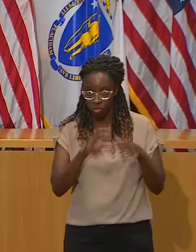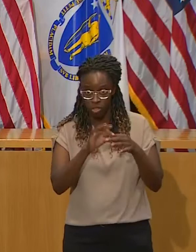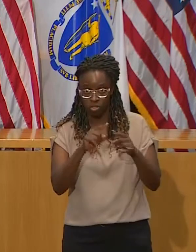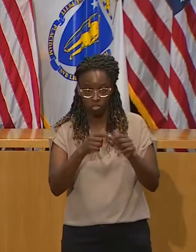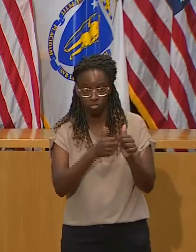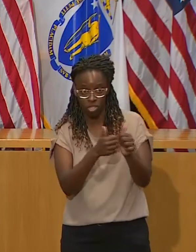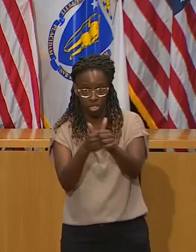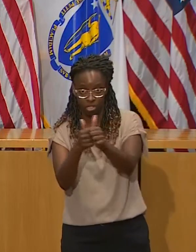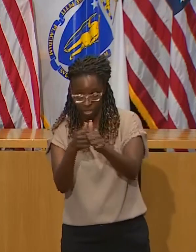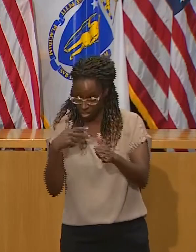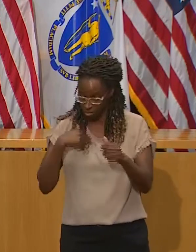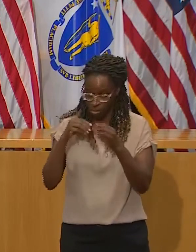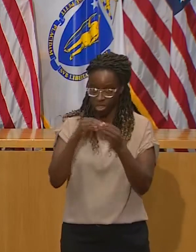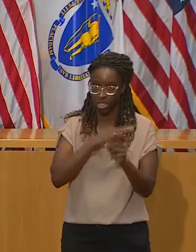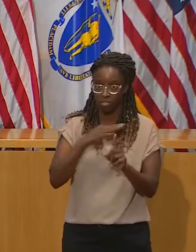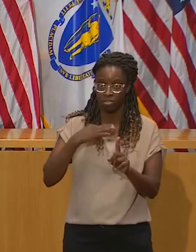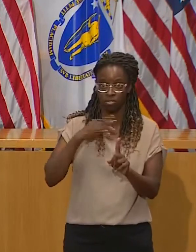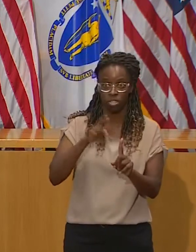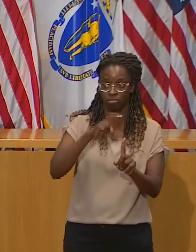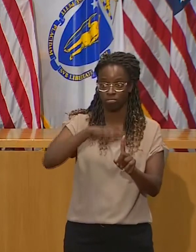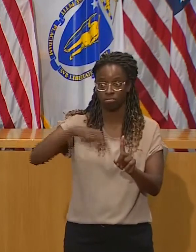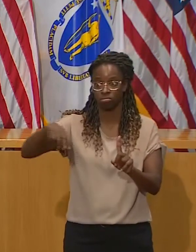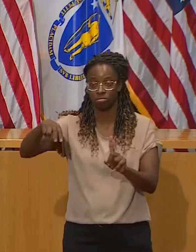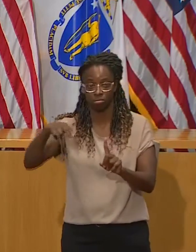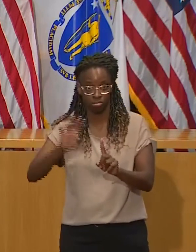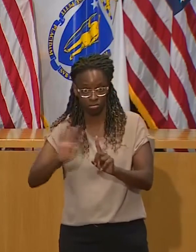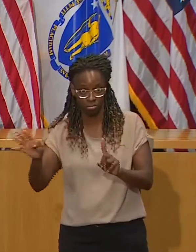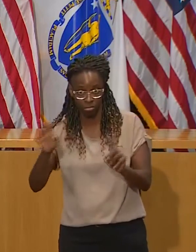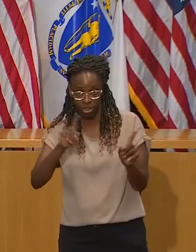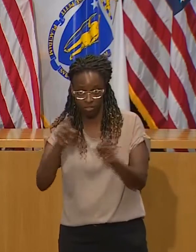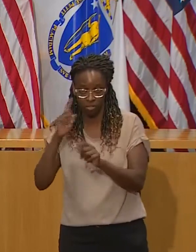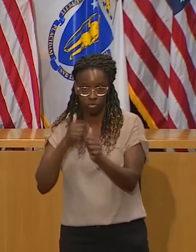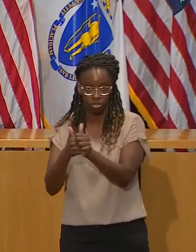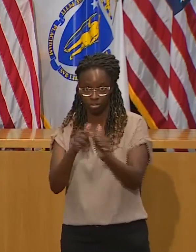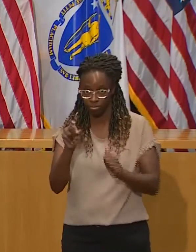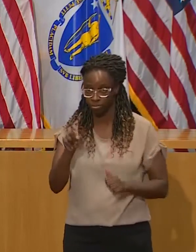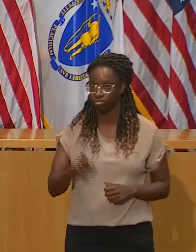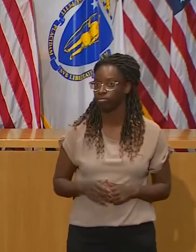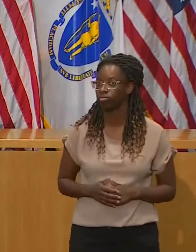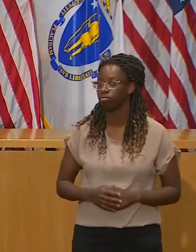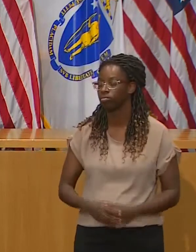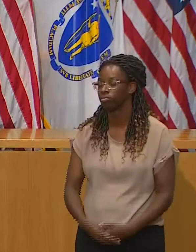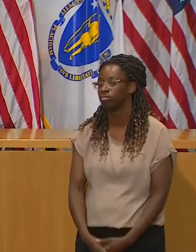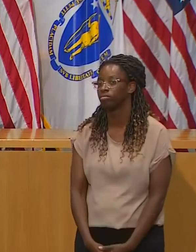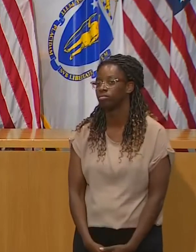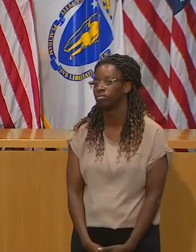left with the idea that they would and could be called back, and they did. Do you want to speak to it, Mary Lou?